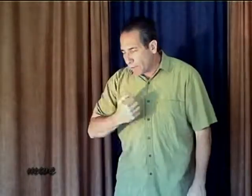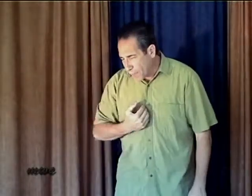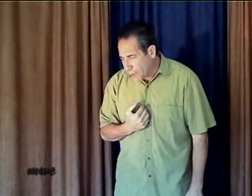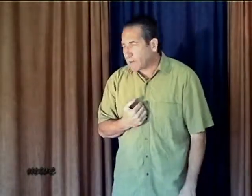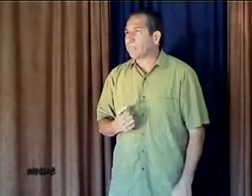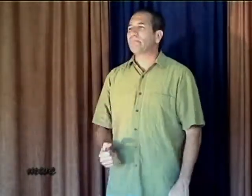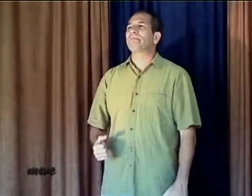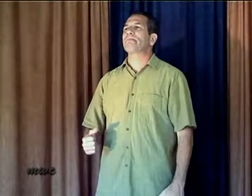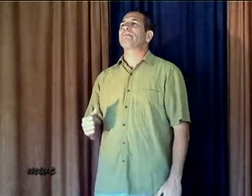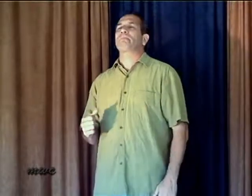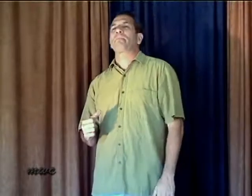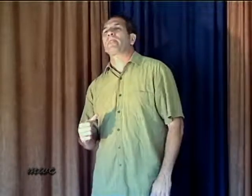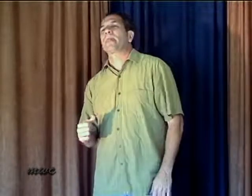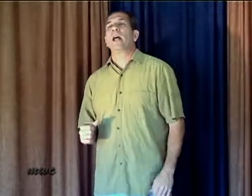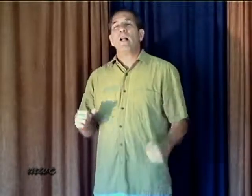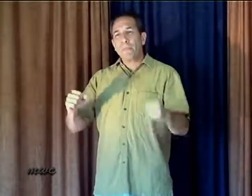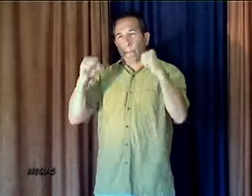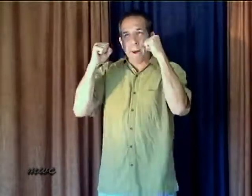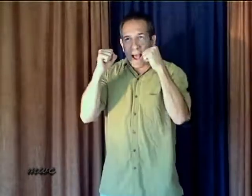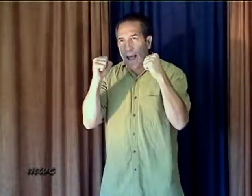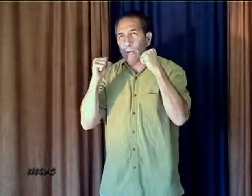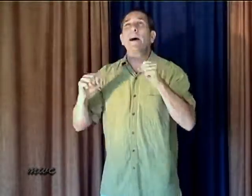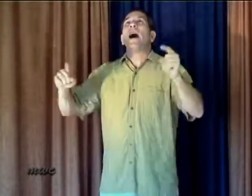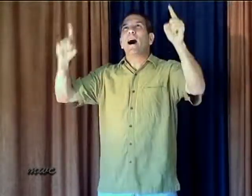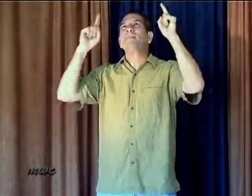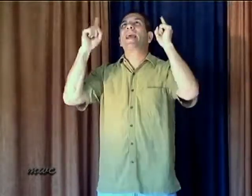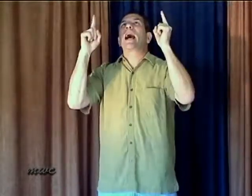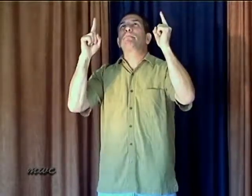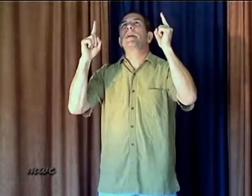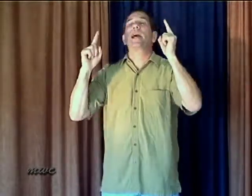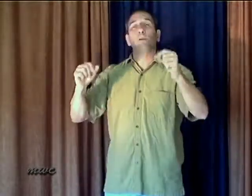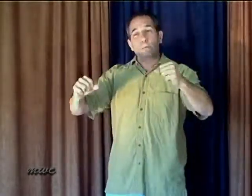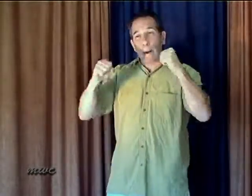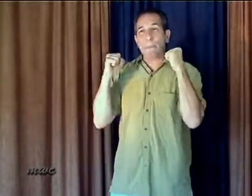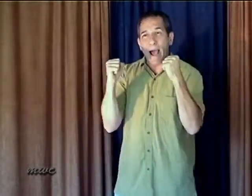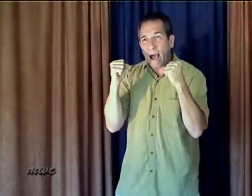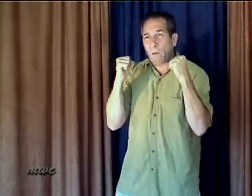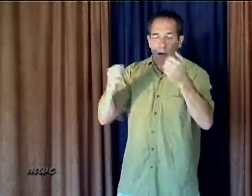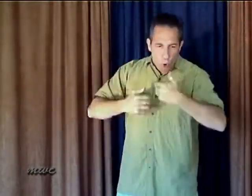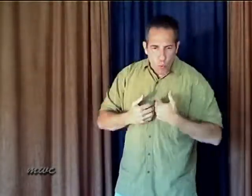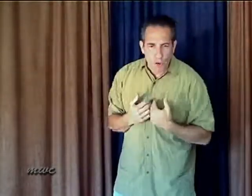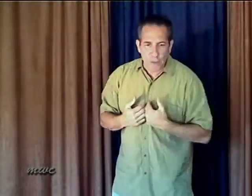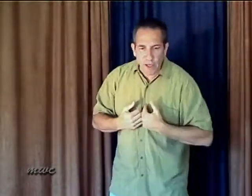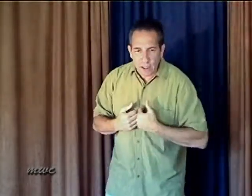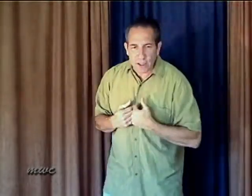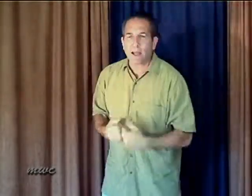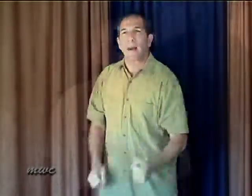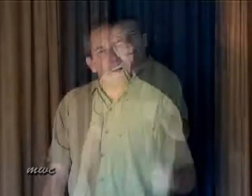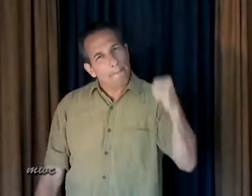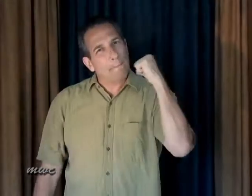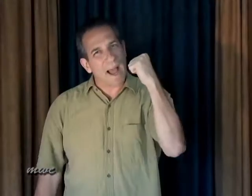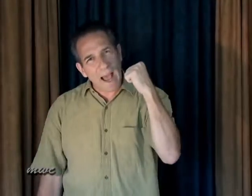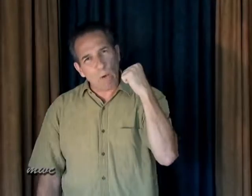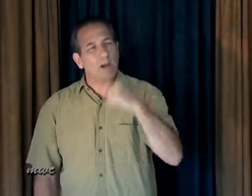within The power of God Becomes my power within Power